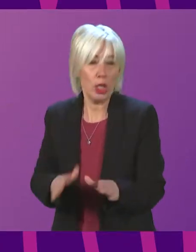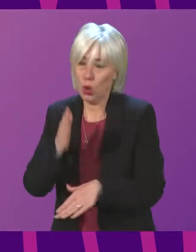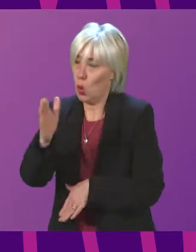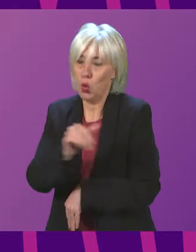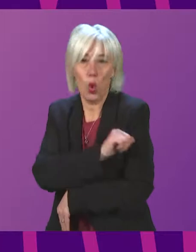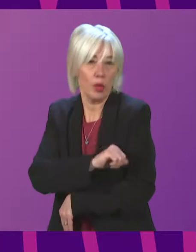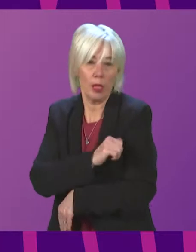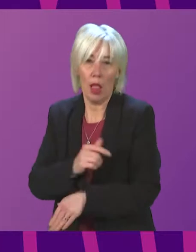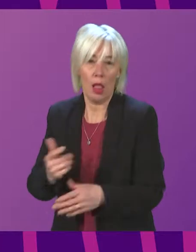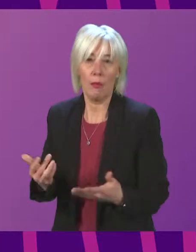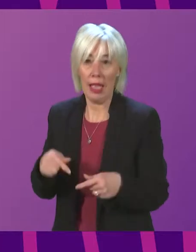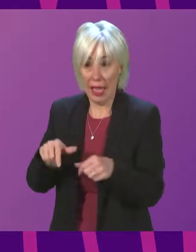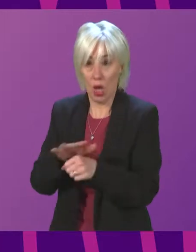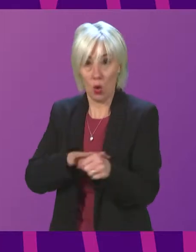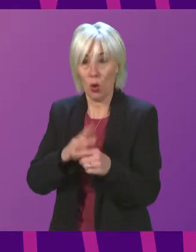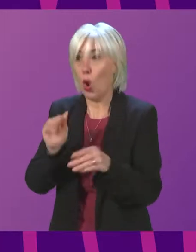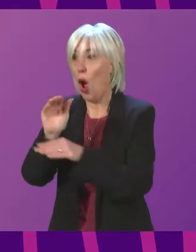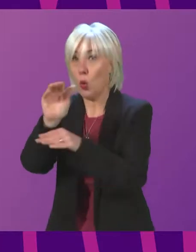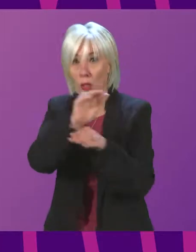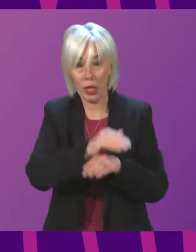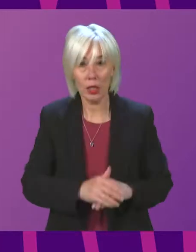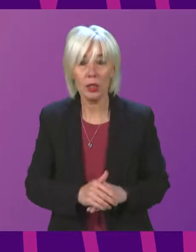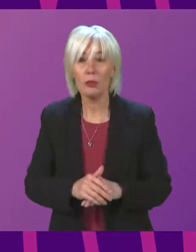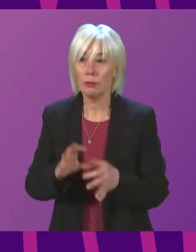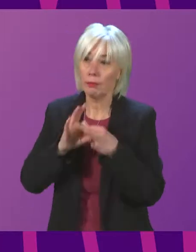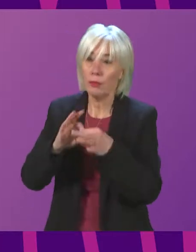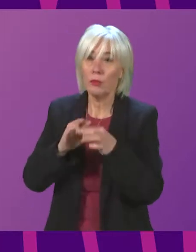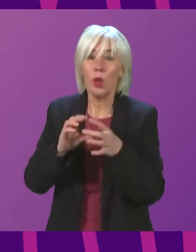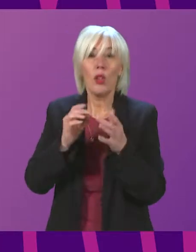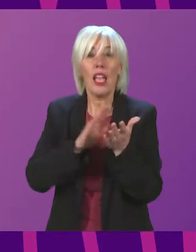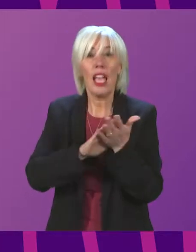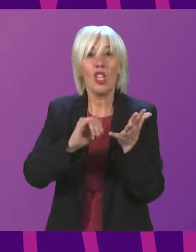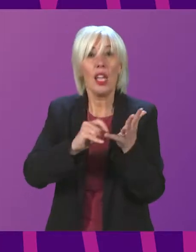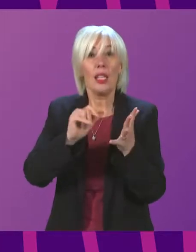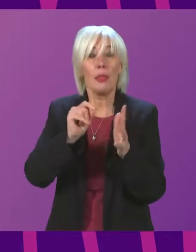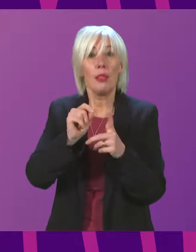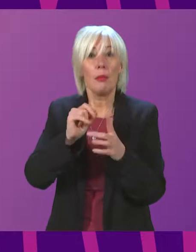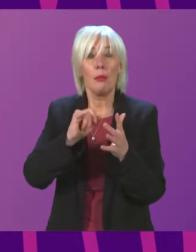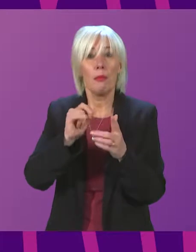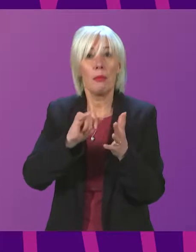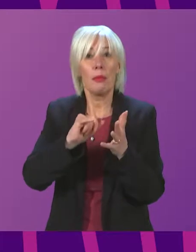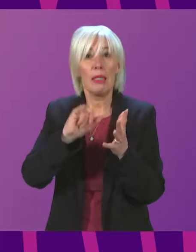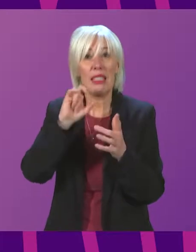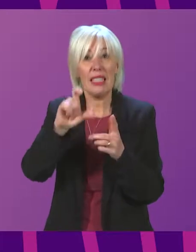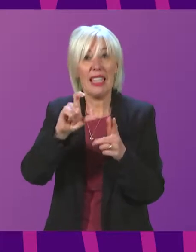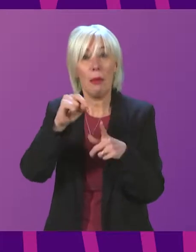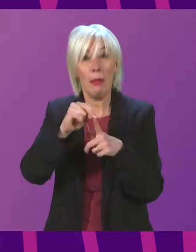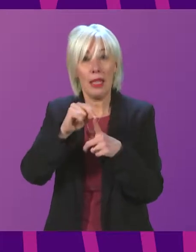replacements. Going forward, we will work closely with HSCPs to ensure that funding is